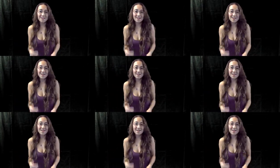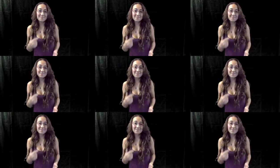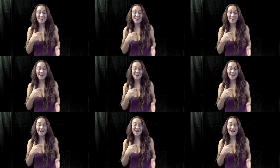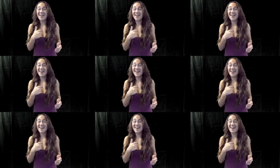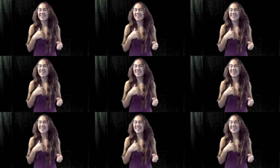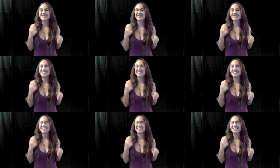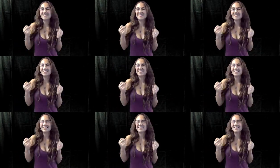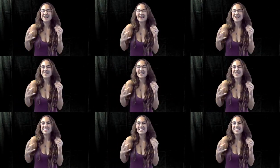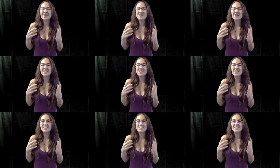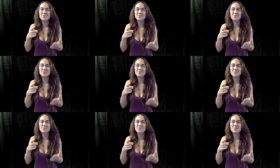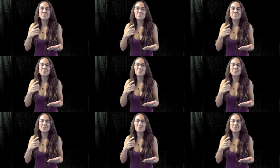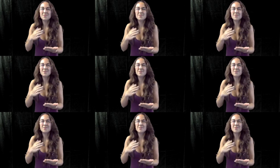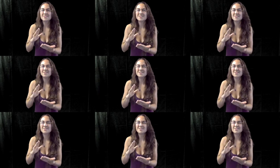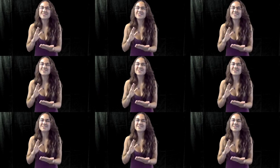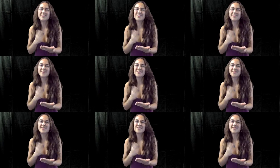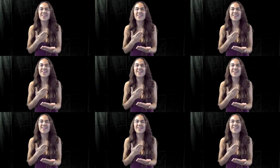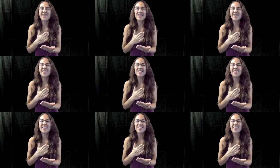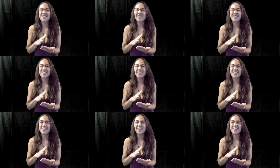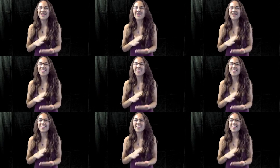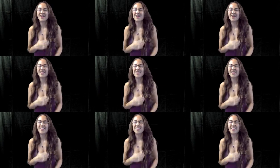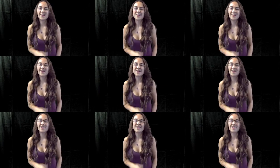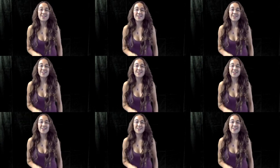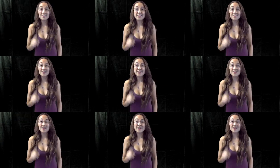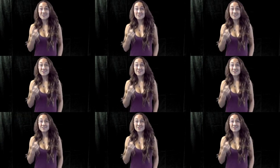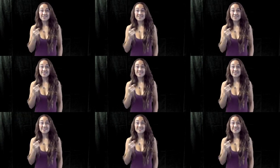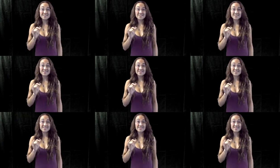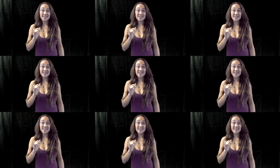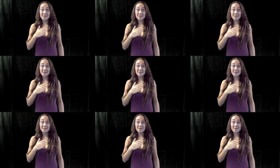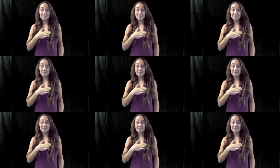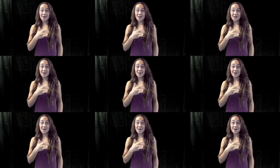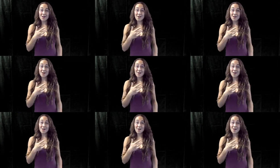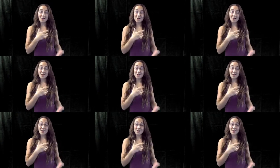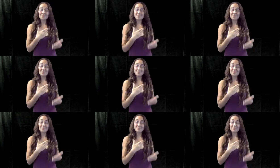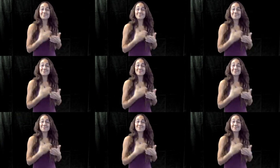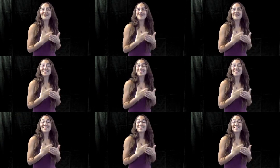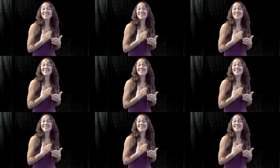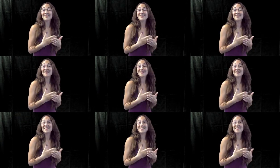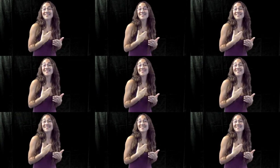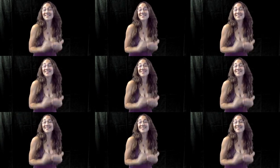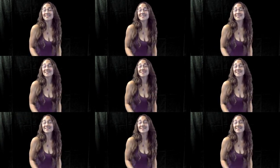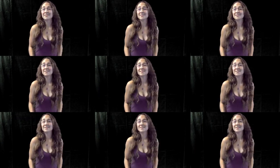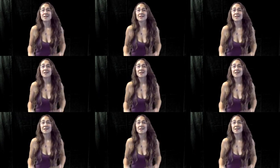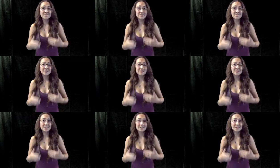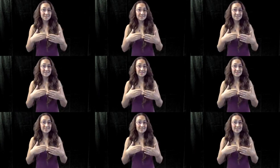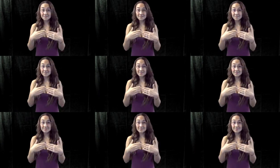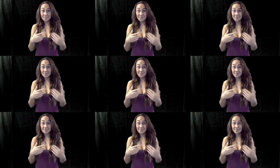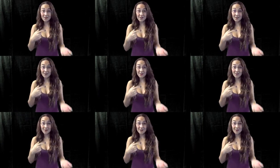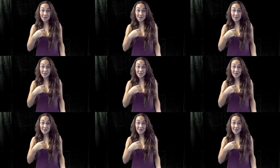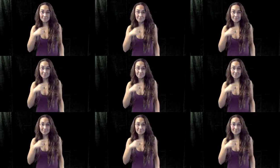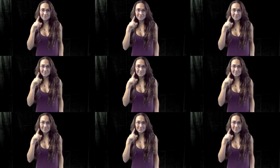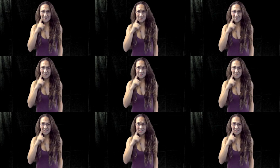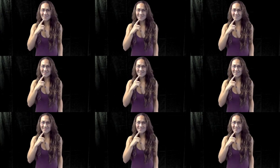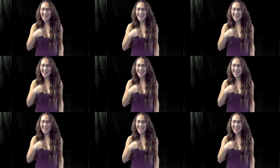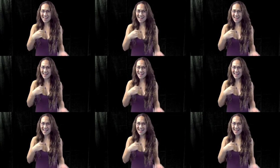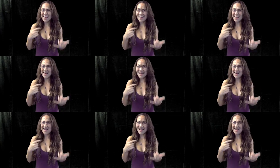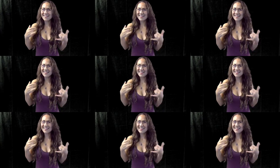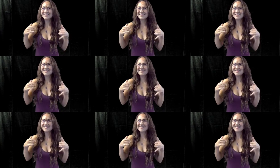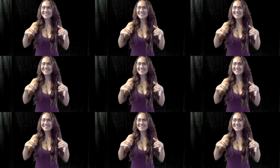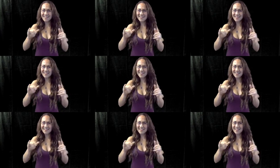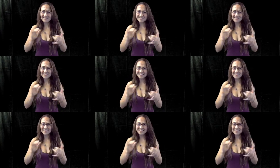observe you have it while the Have it This matter after all, such